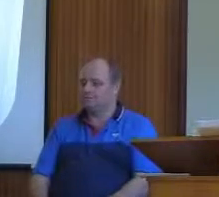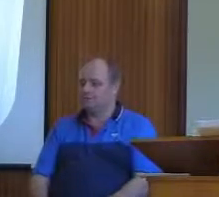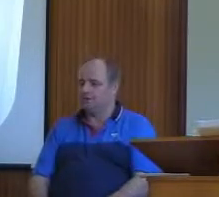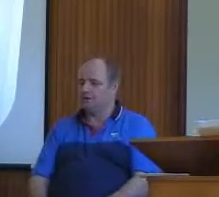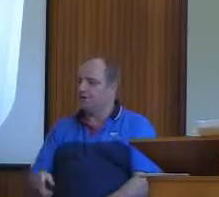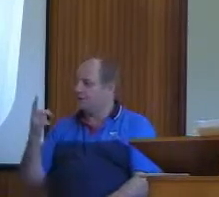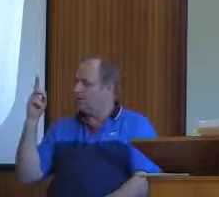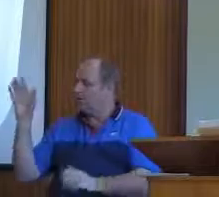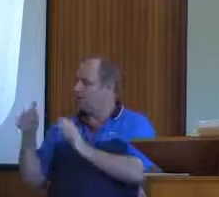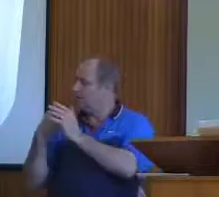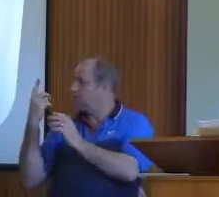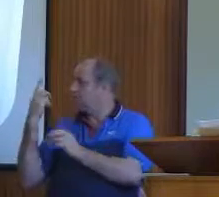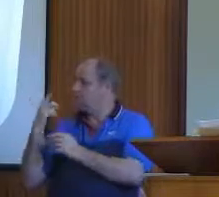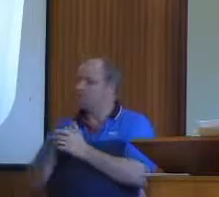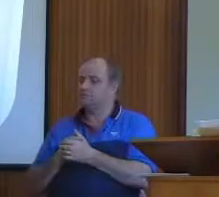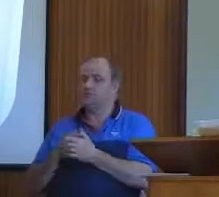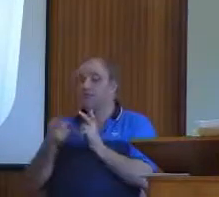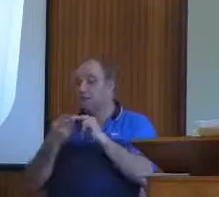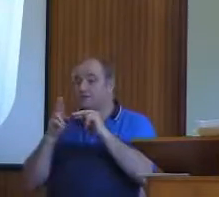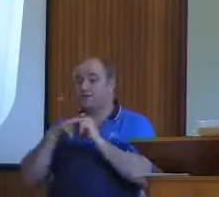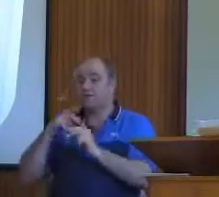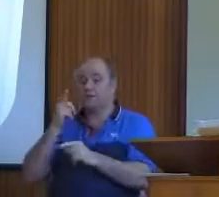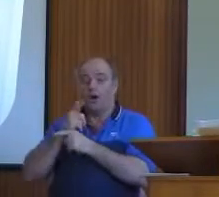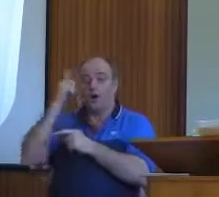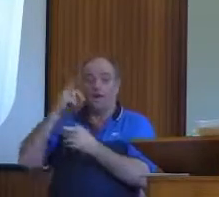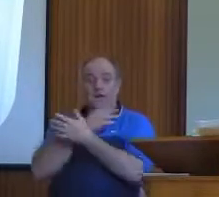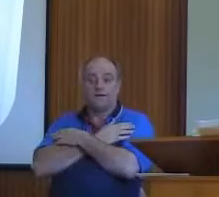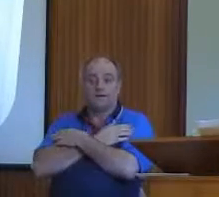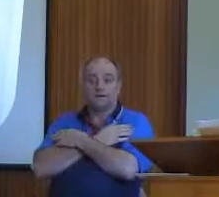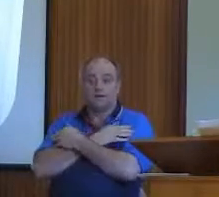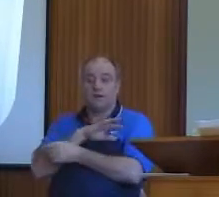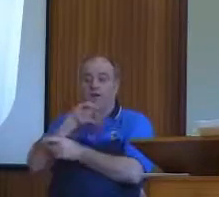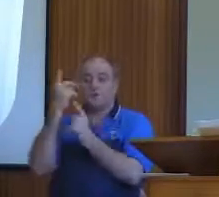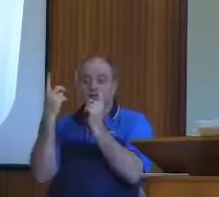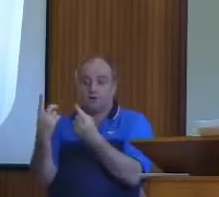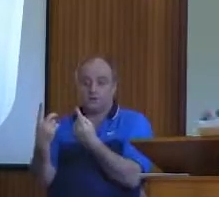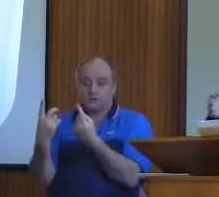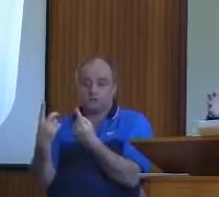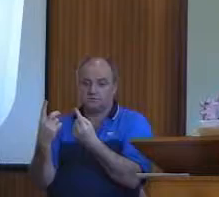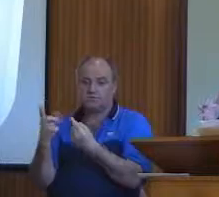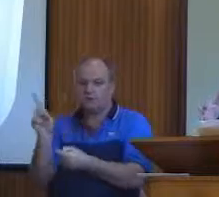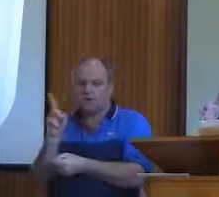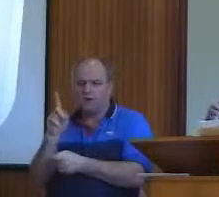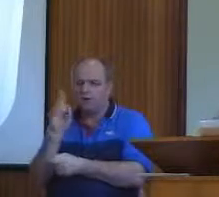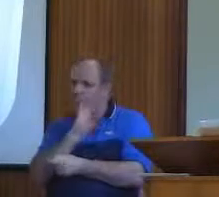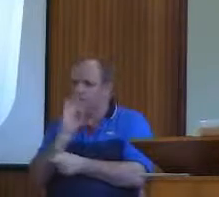loves everybody and He does why doesn't He choose them for Himself?